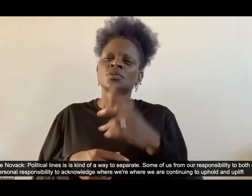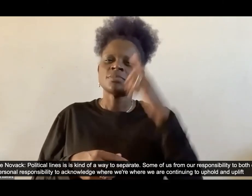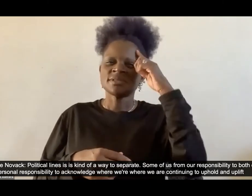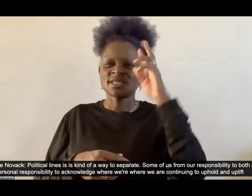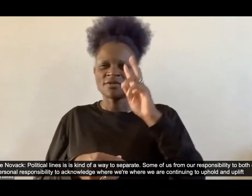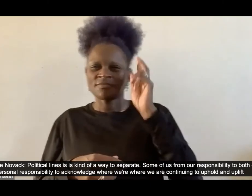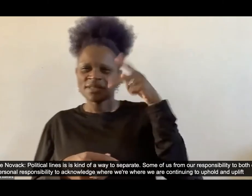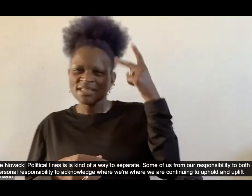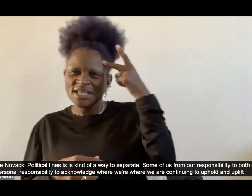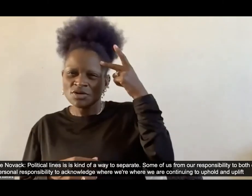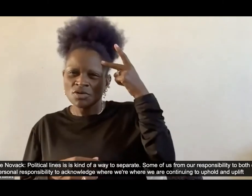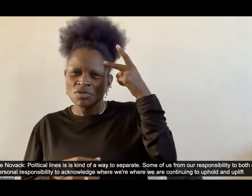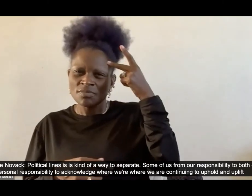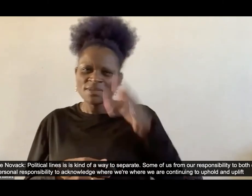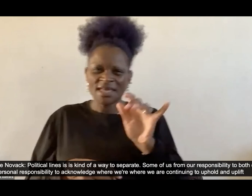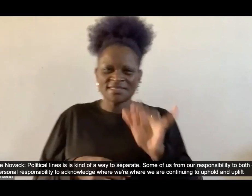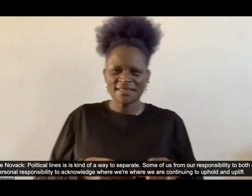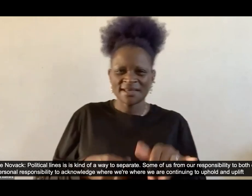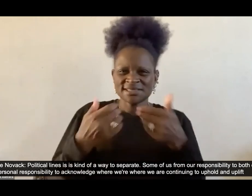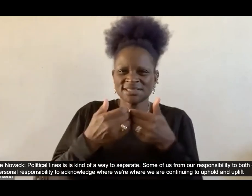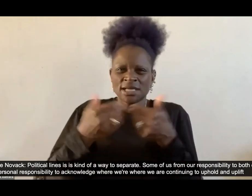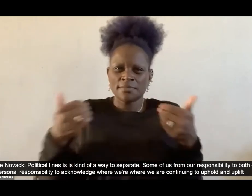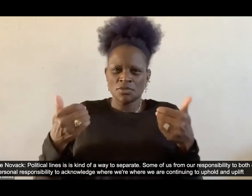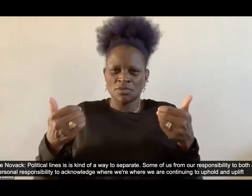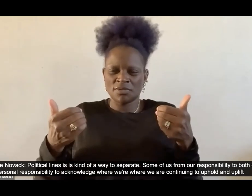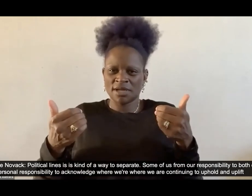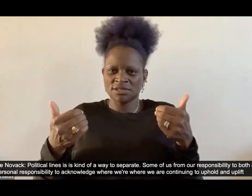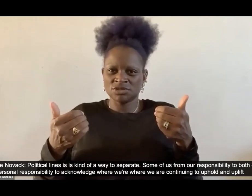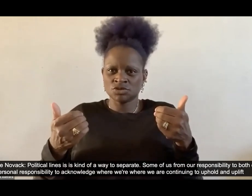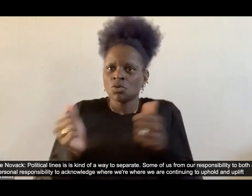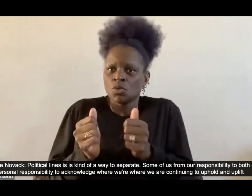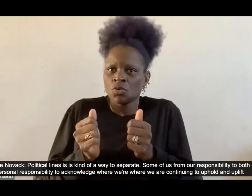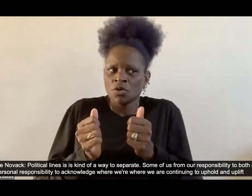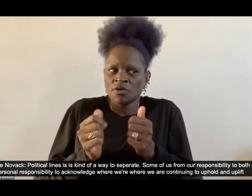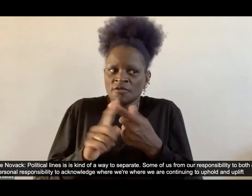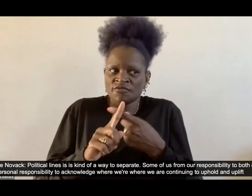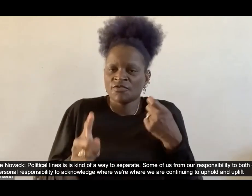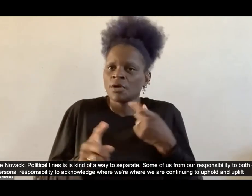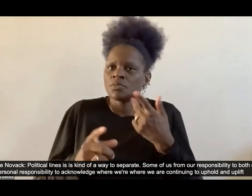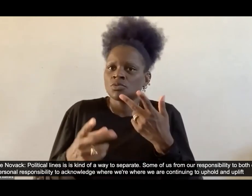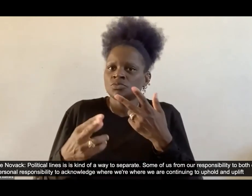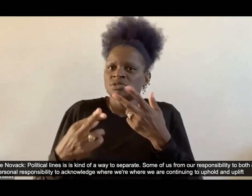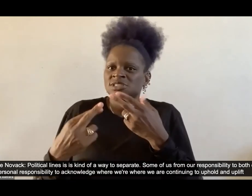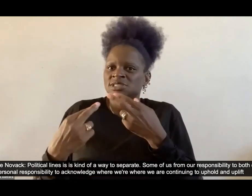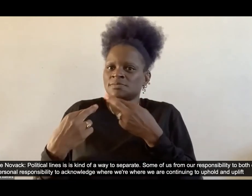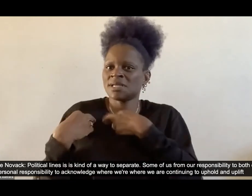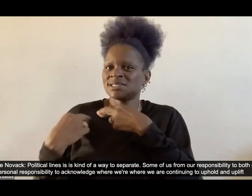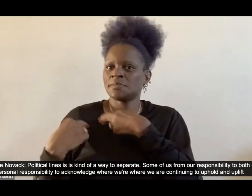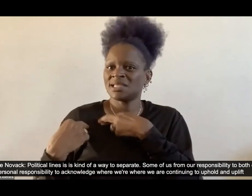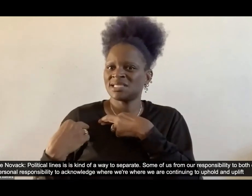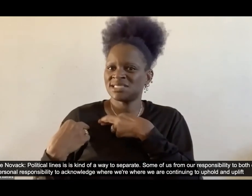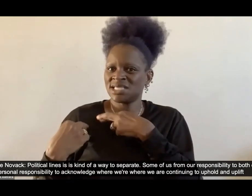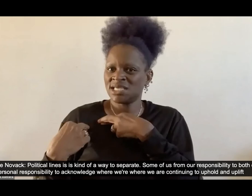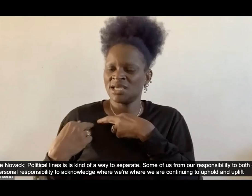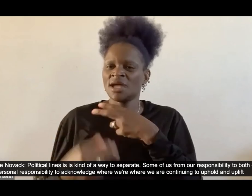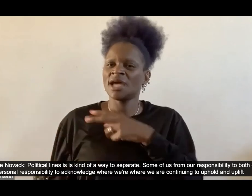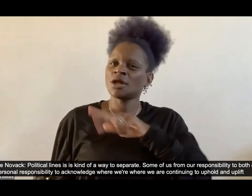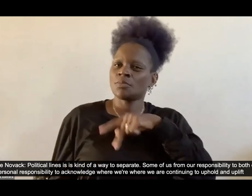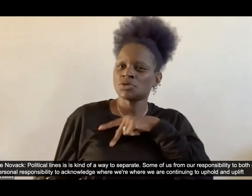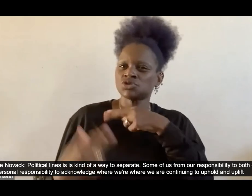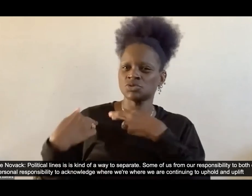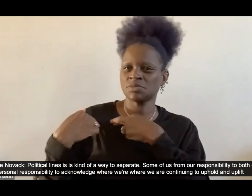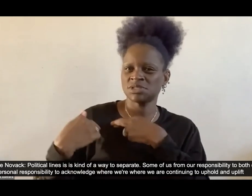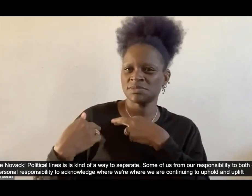from our responsibility to call both call that out and our personal responsibility to acknowledge